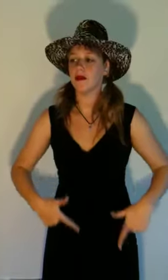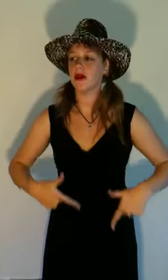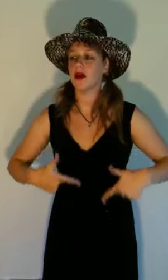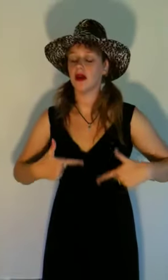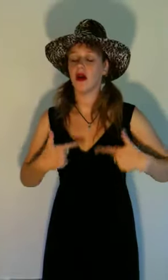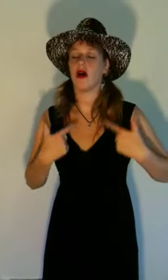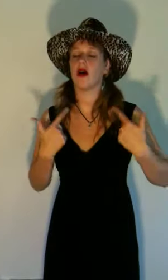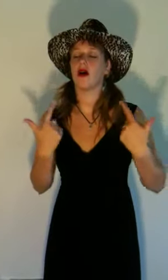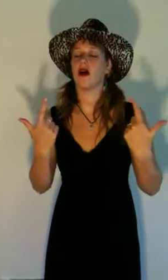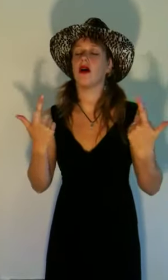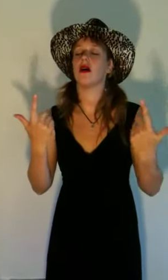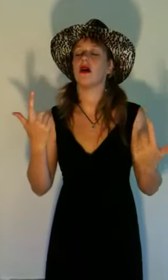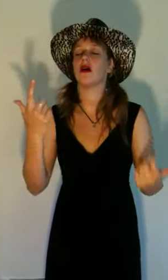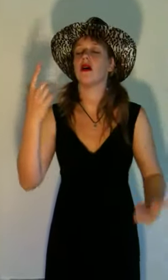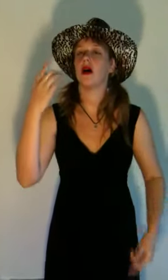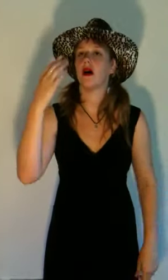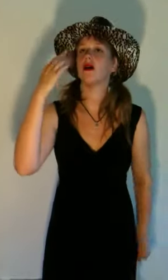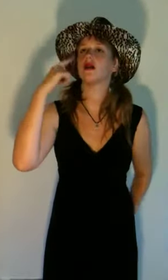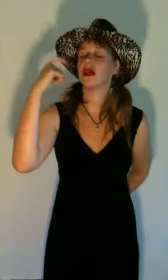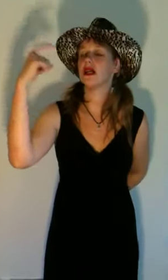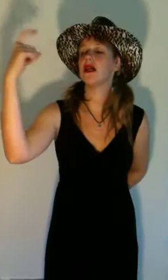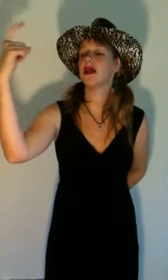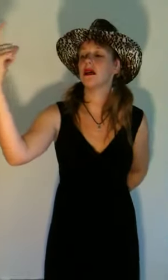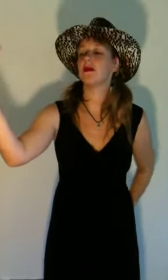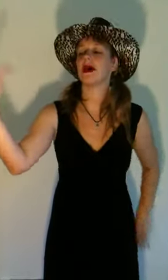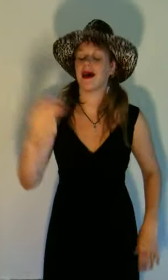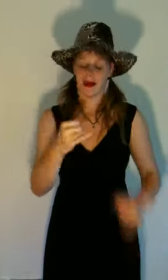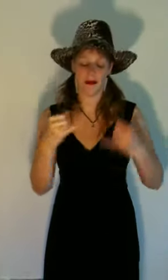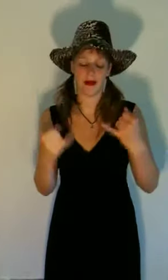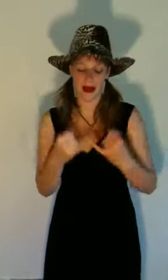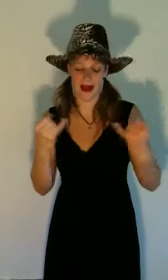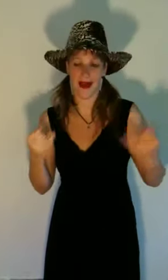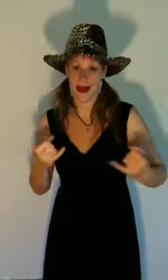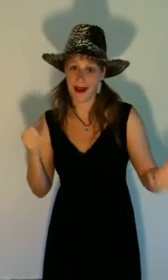on, on dreams and spaghetti hours